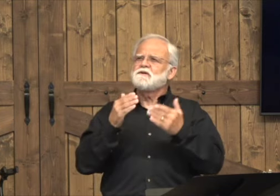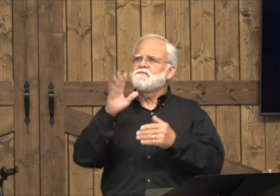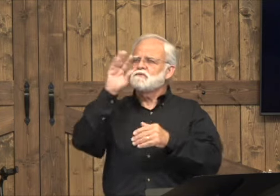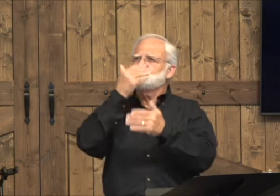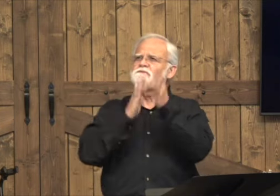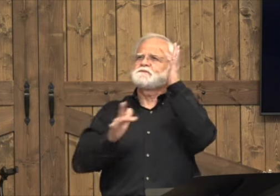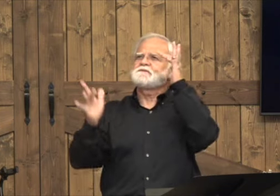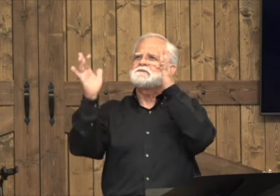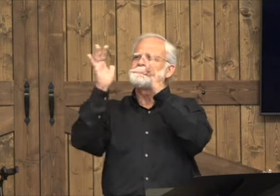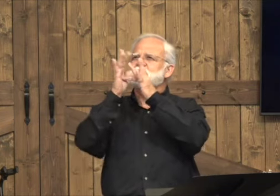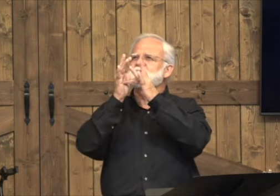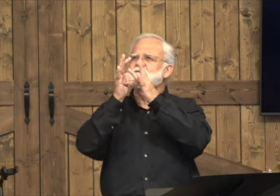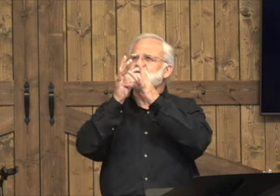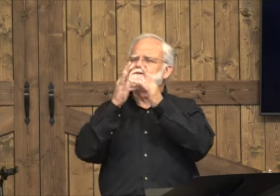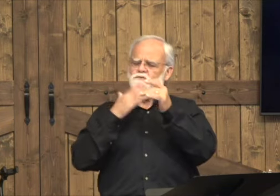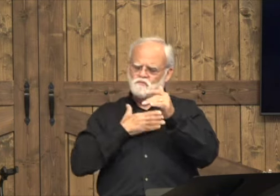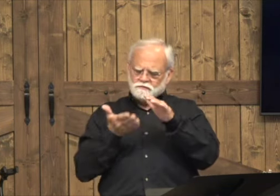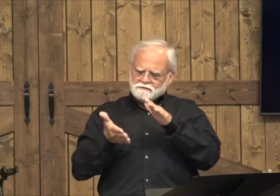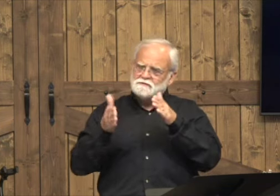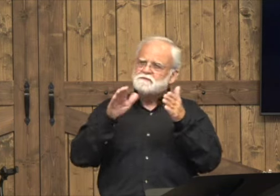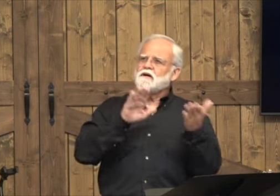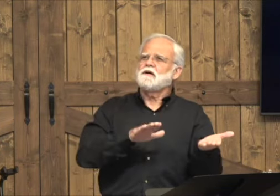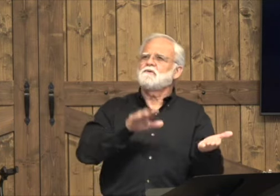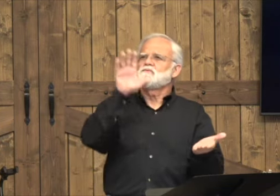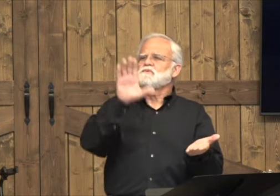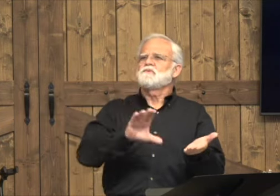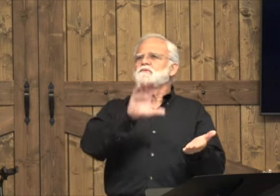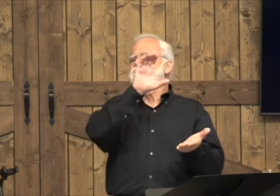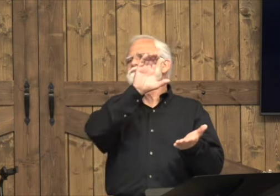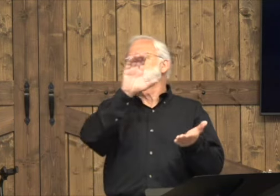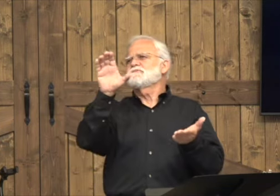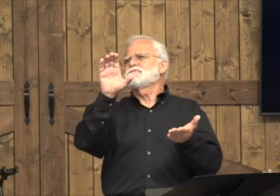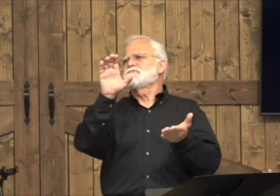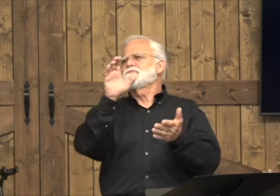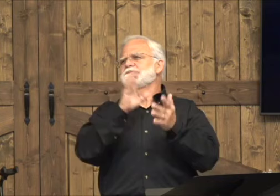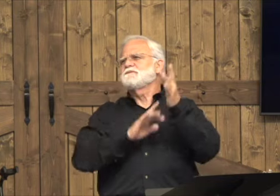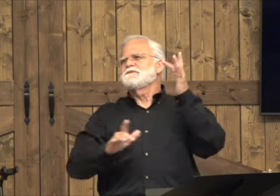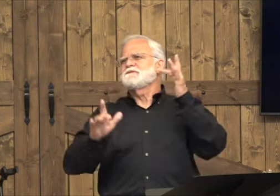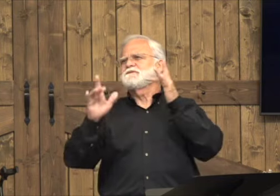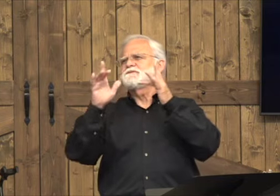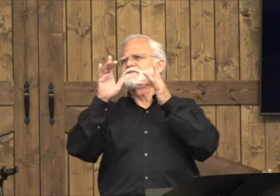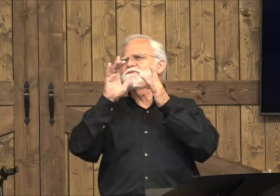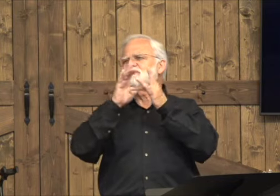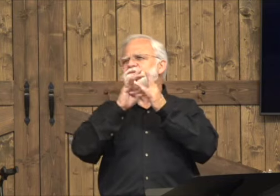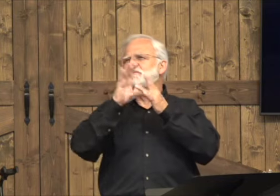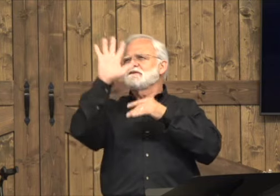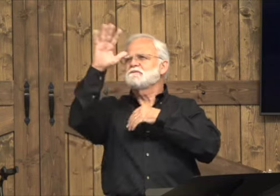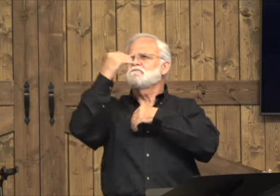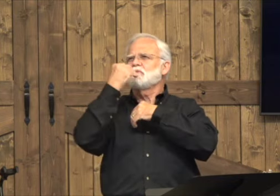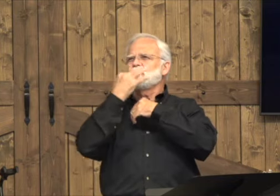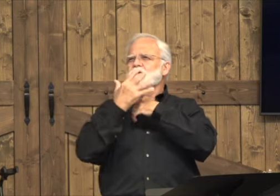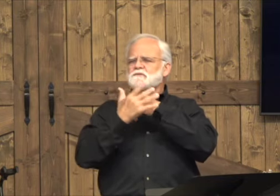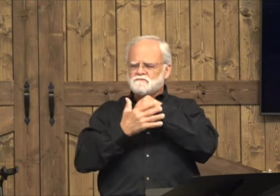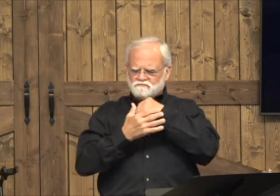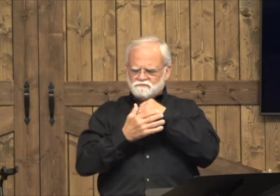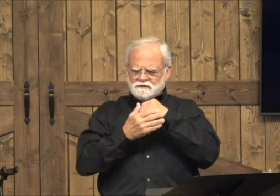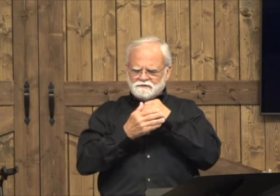We want to thank you that Jesus was willing to die on the cross and that his